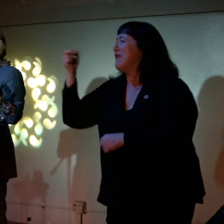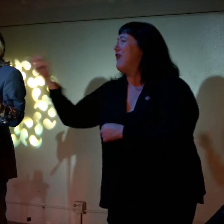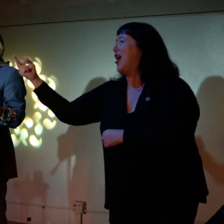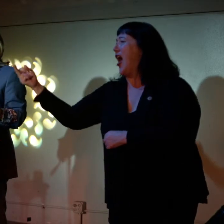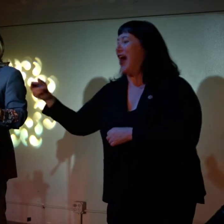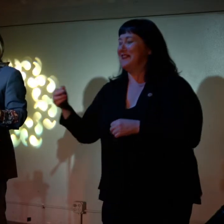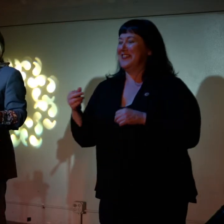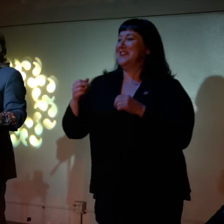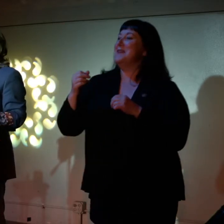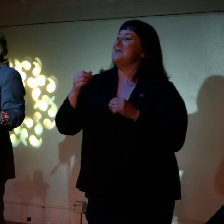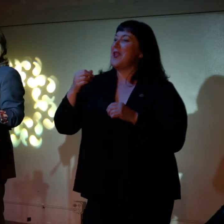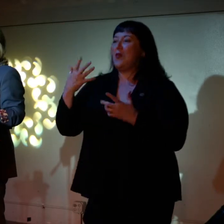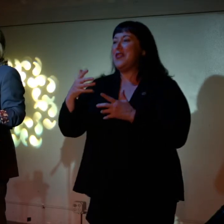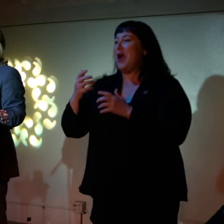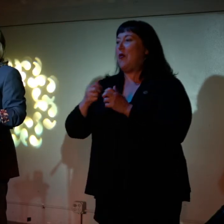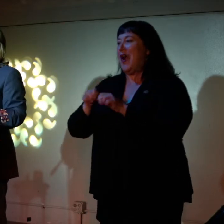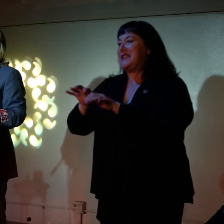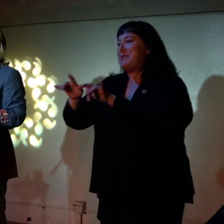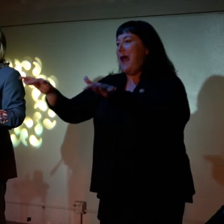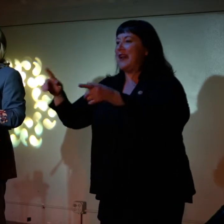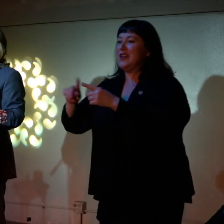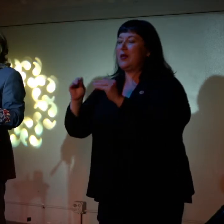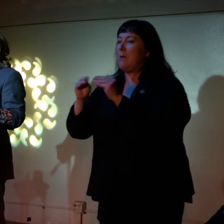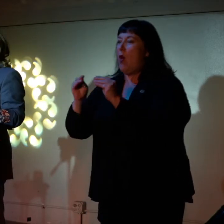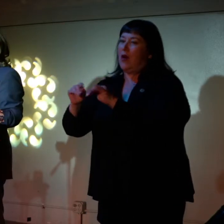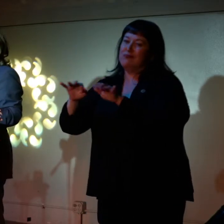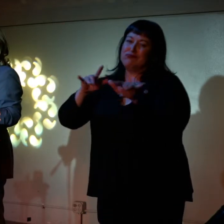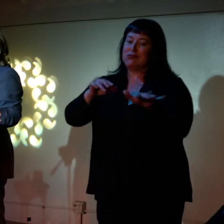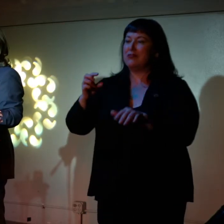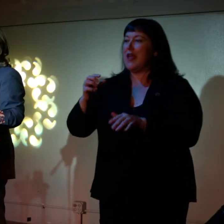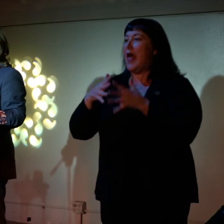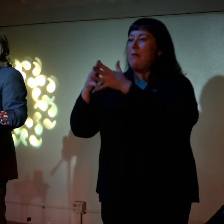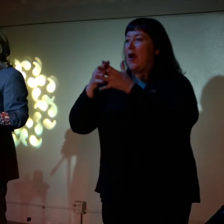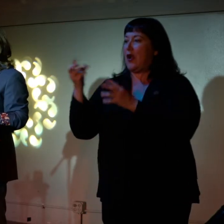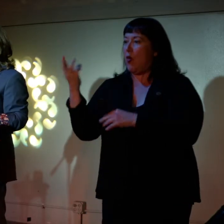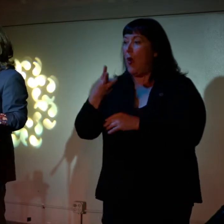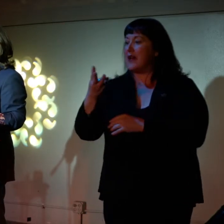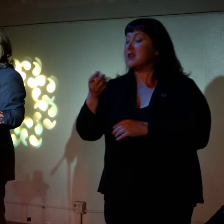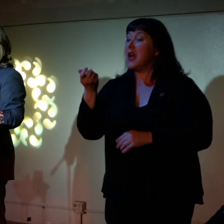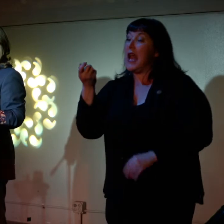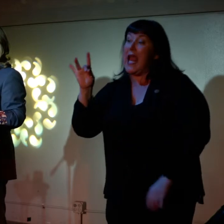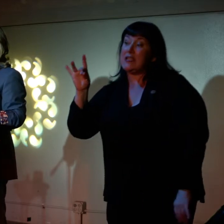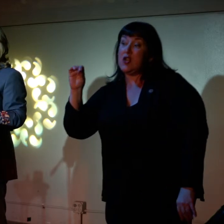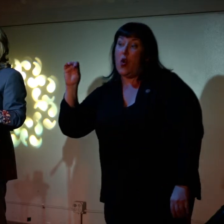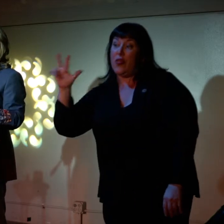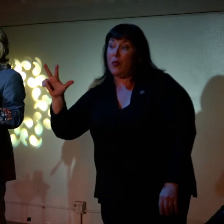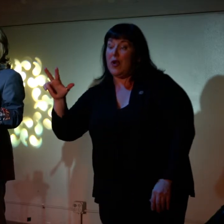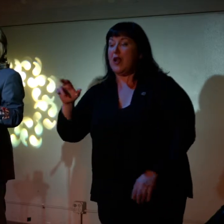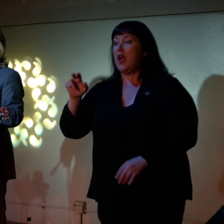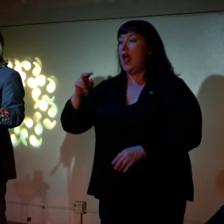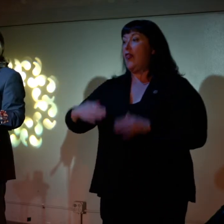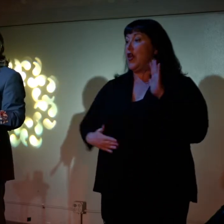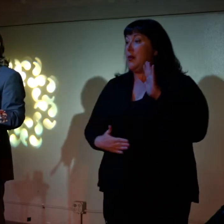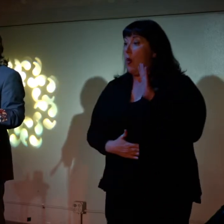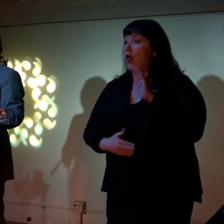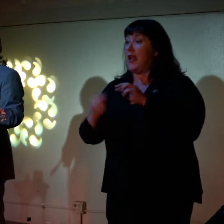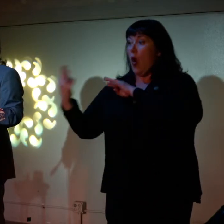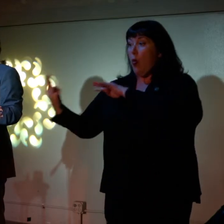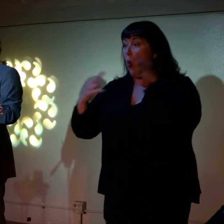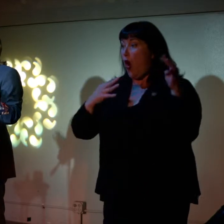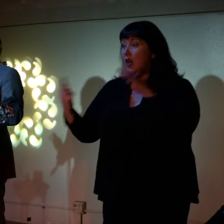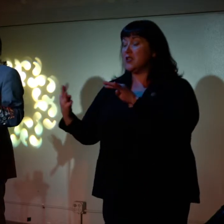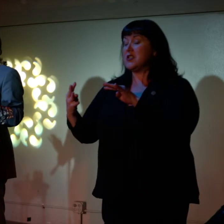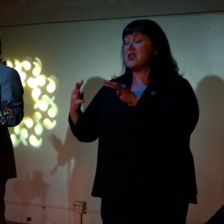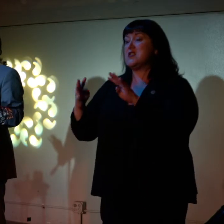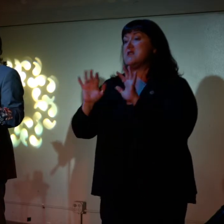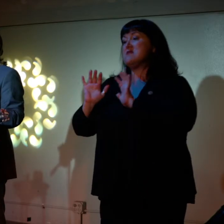We're expanding further into the new American West as well. And by 1803, the Napoleonic Wars had pushed the post-Revolution France